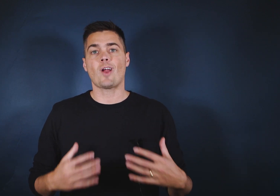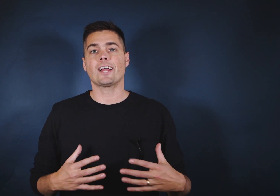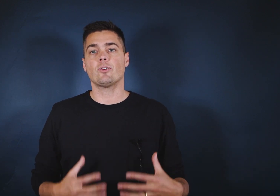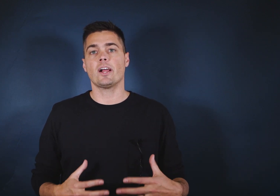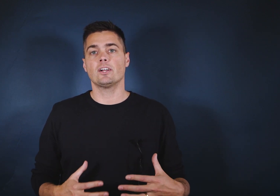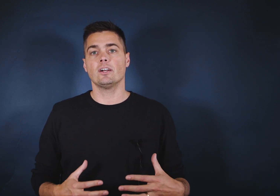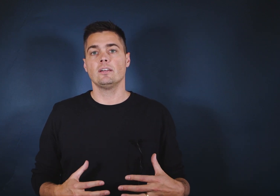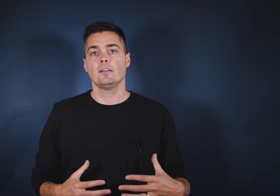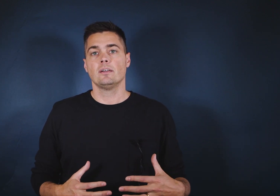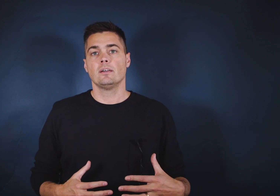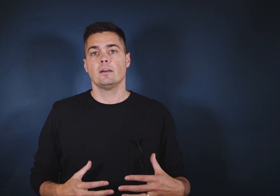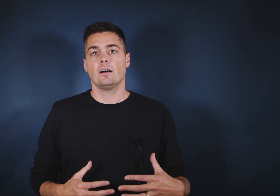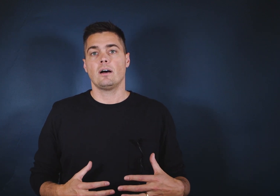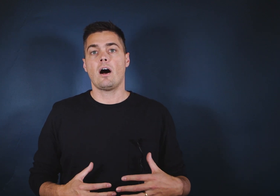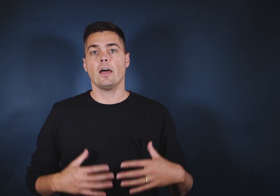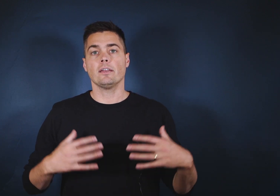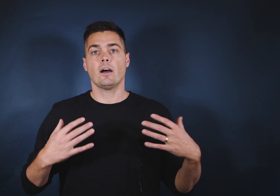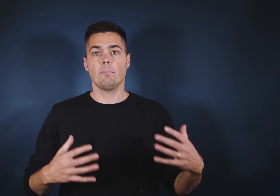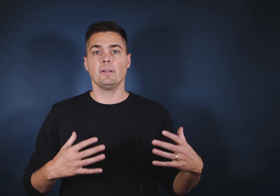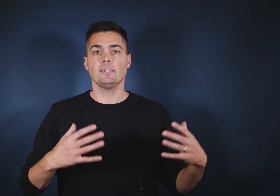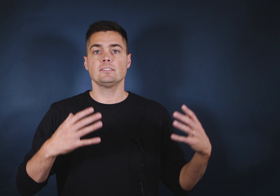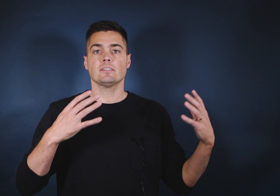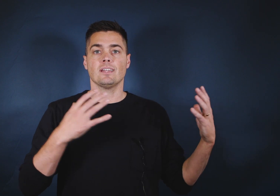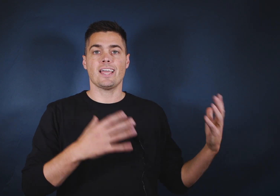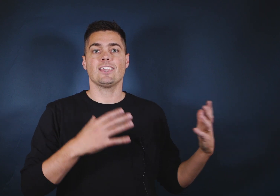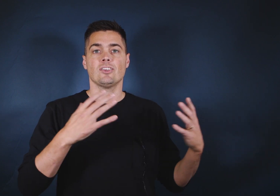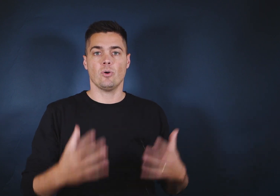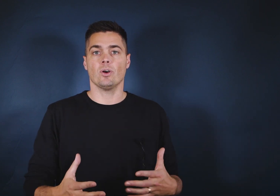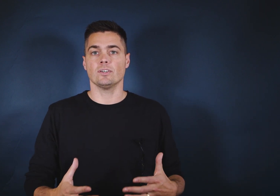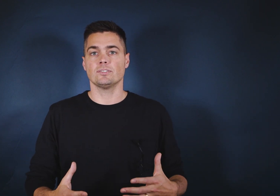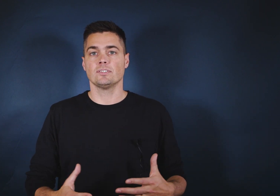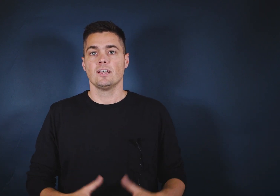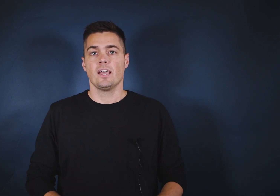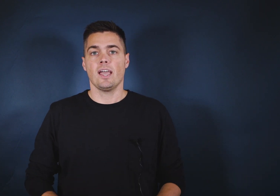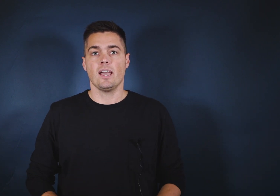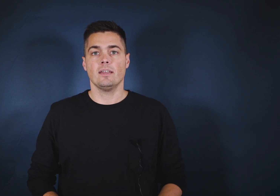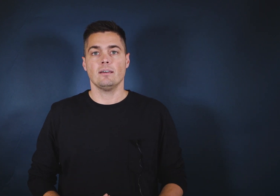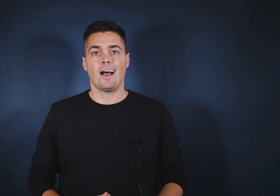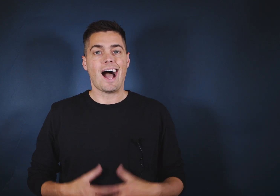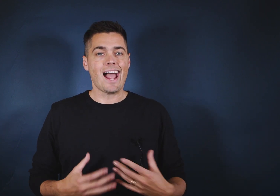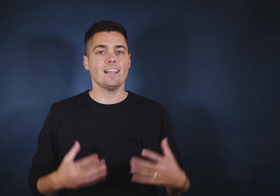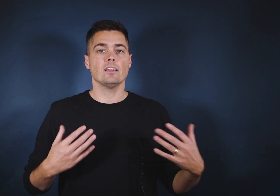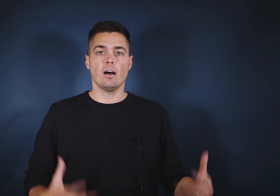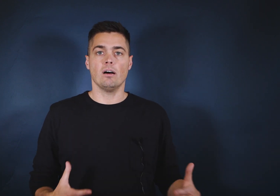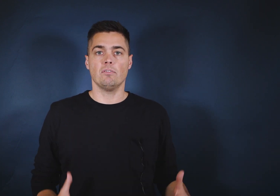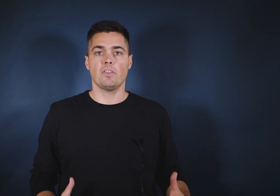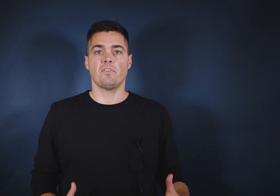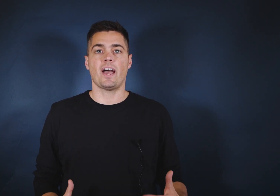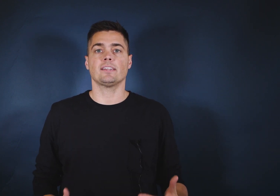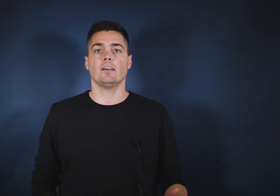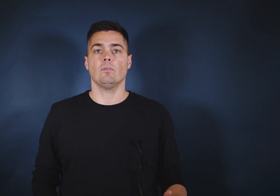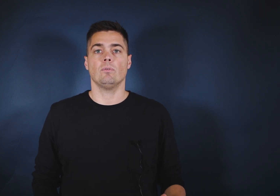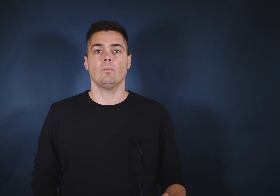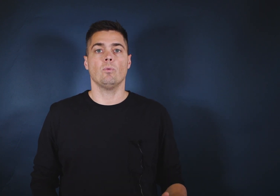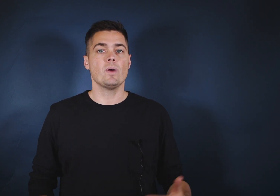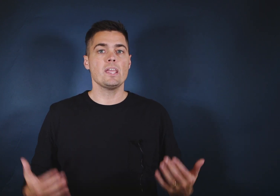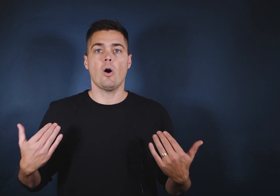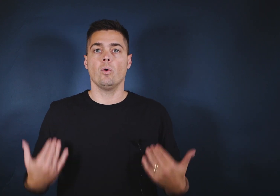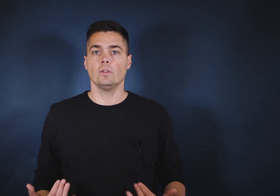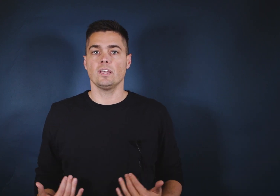track record on companies like yours. And I love the fact that we only